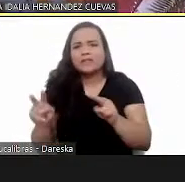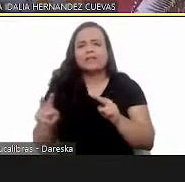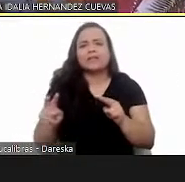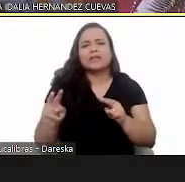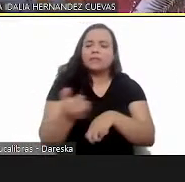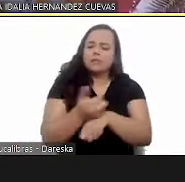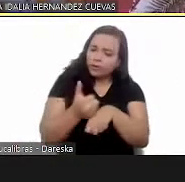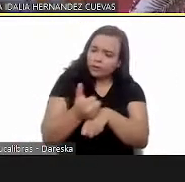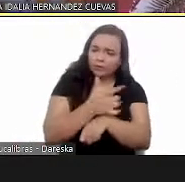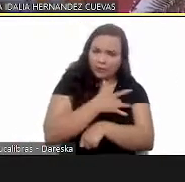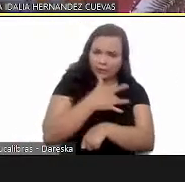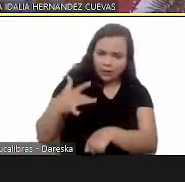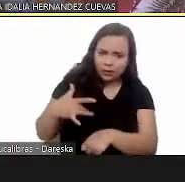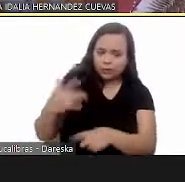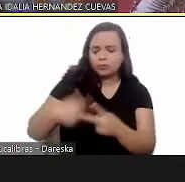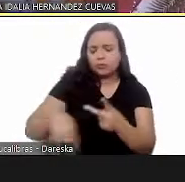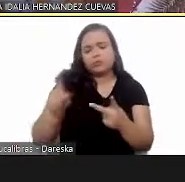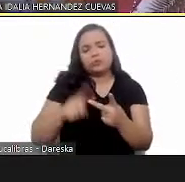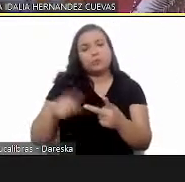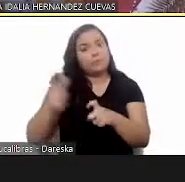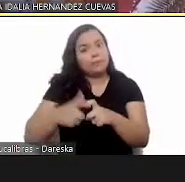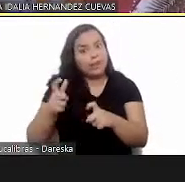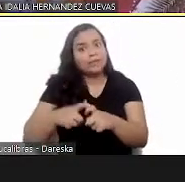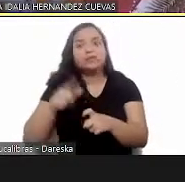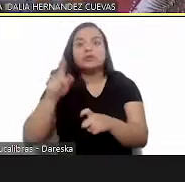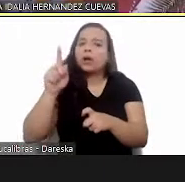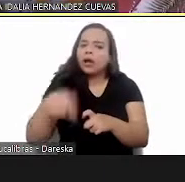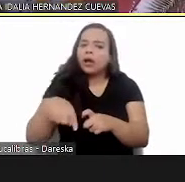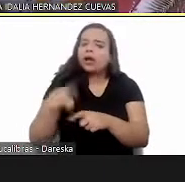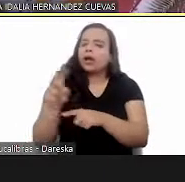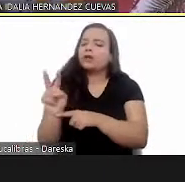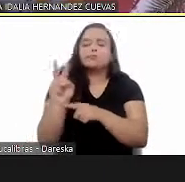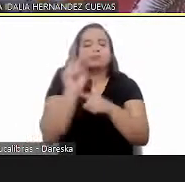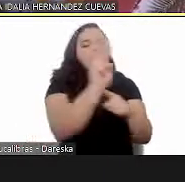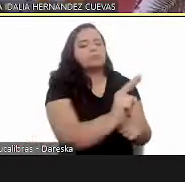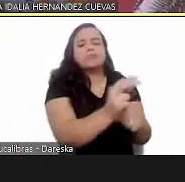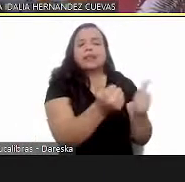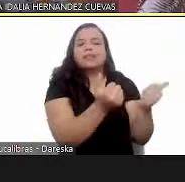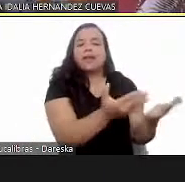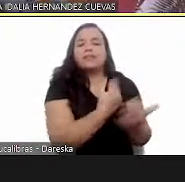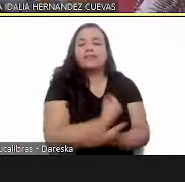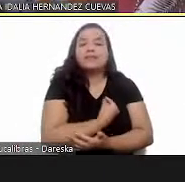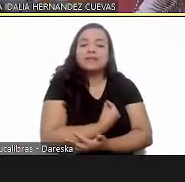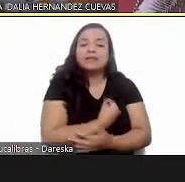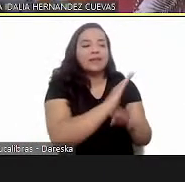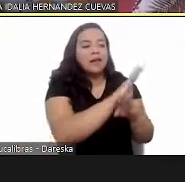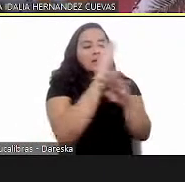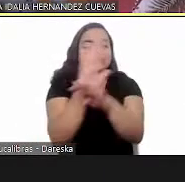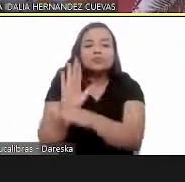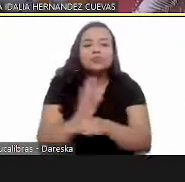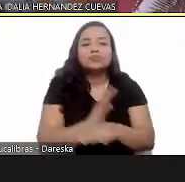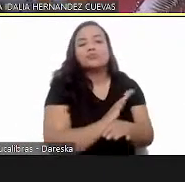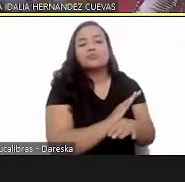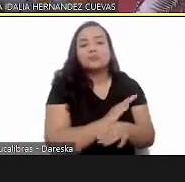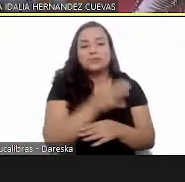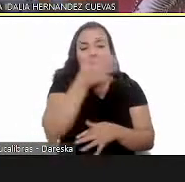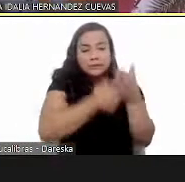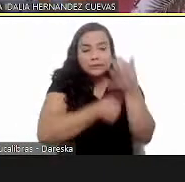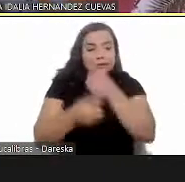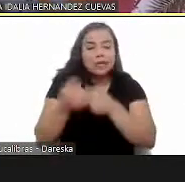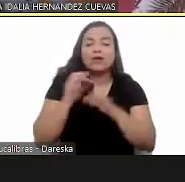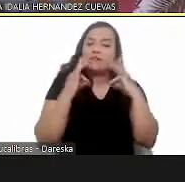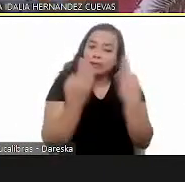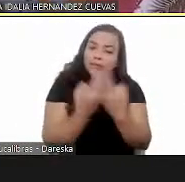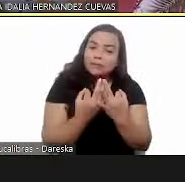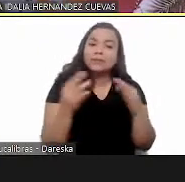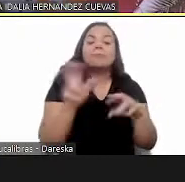these healthcare professionals they are the hope for life and family well-being that